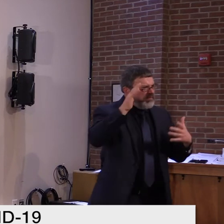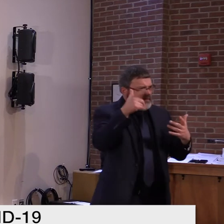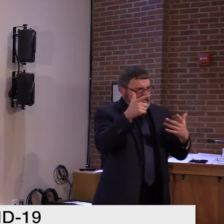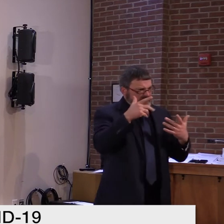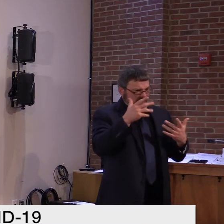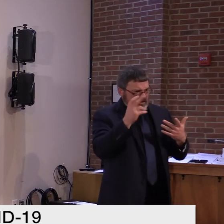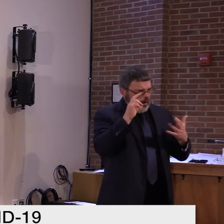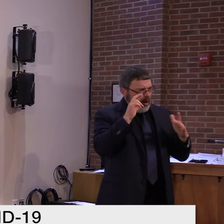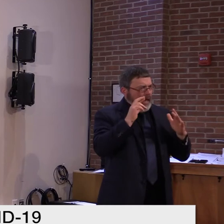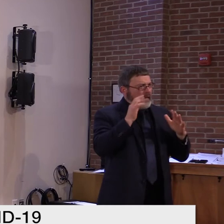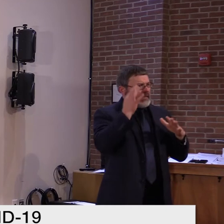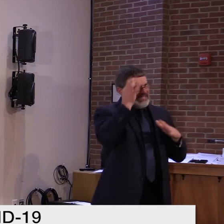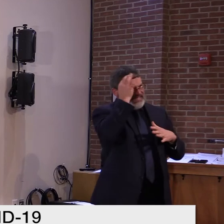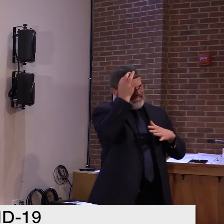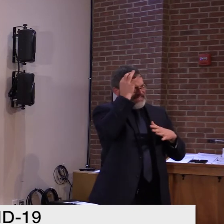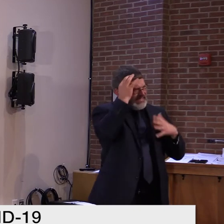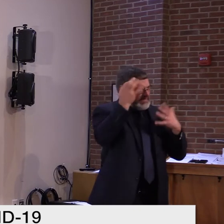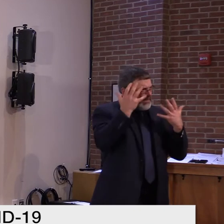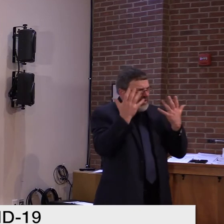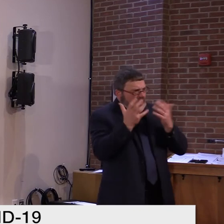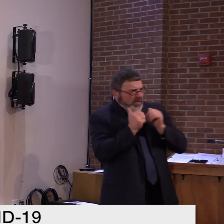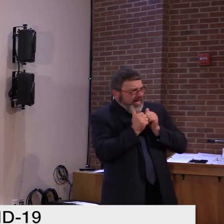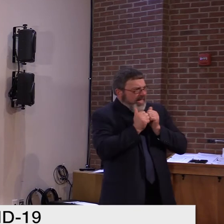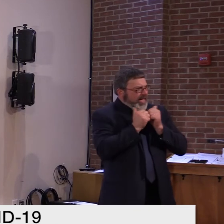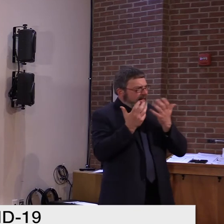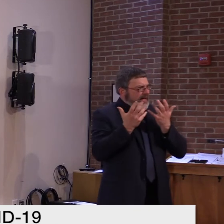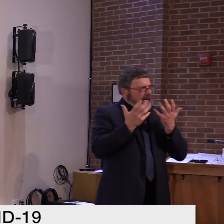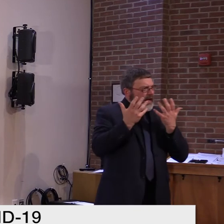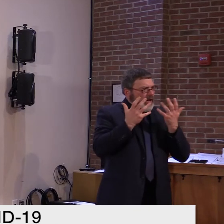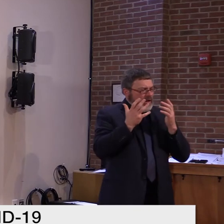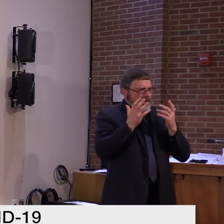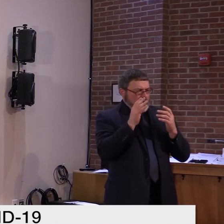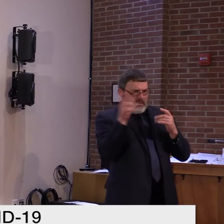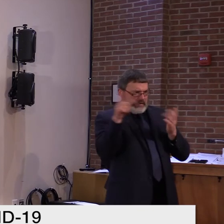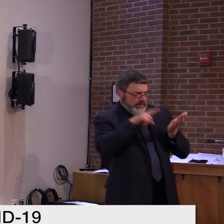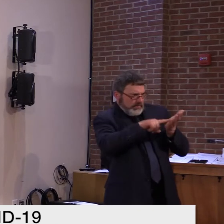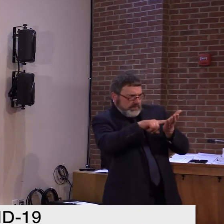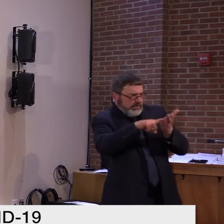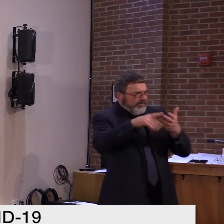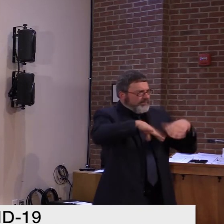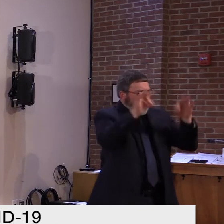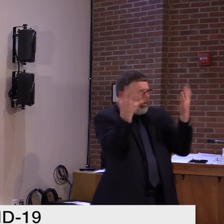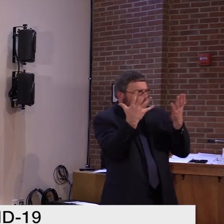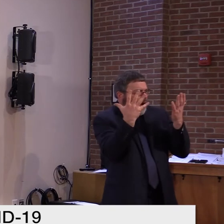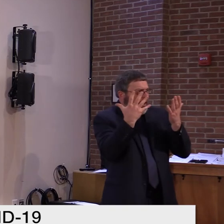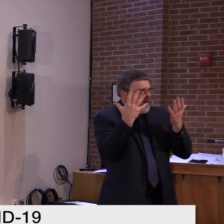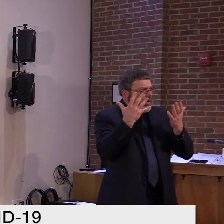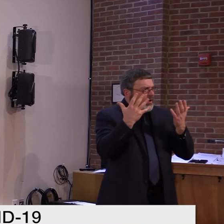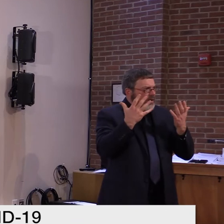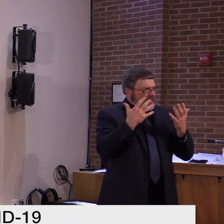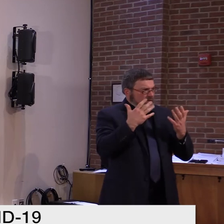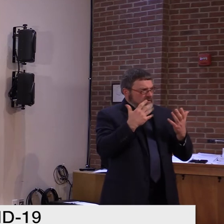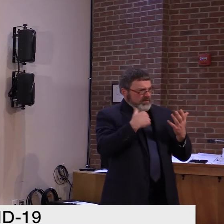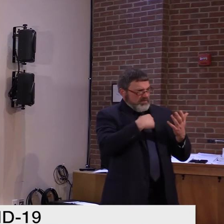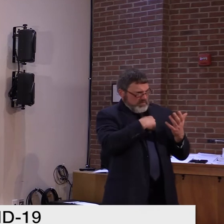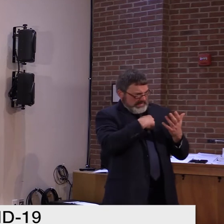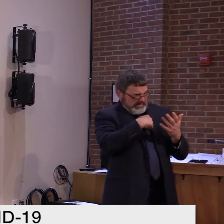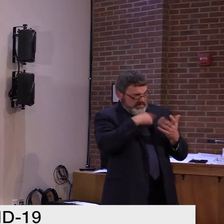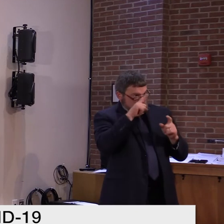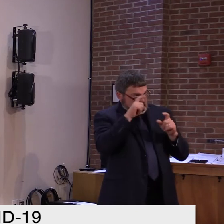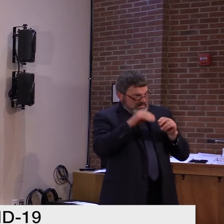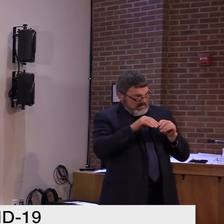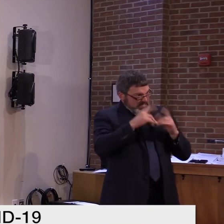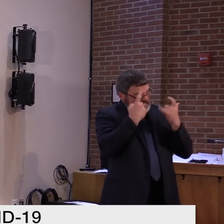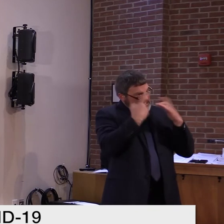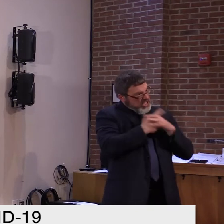outbreaks with contact tracing and having the rate of spread get beyond our capacity to catch it? Yeah. Our contact tracers are